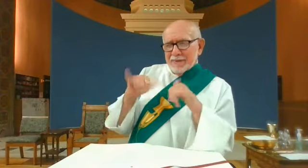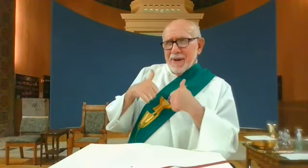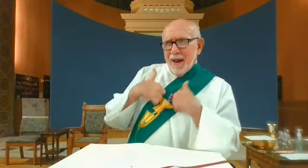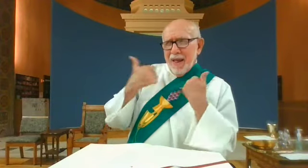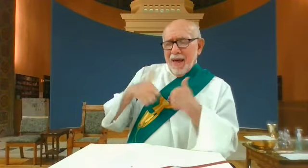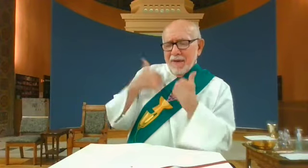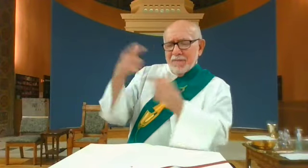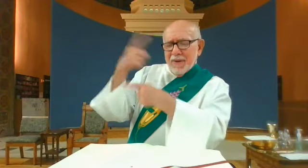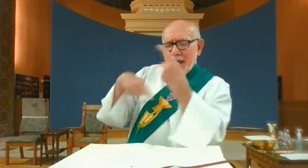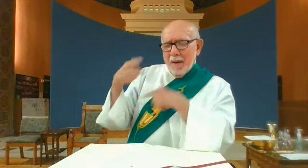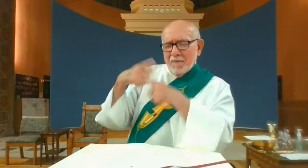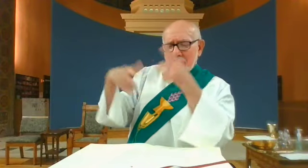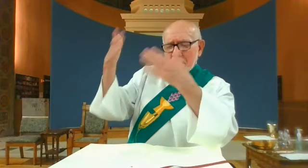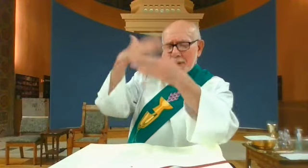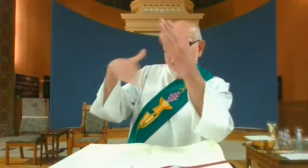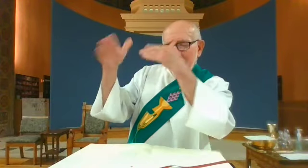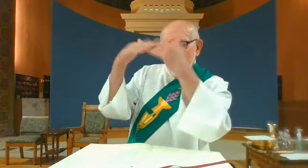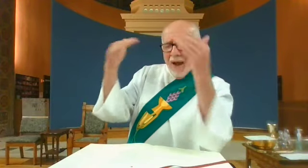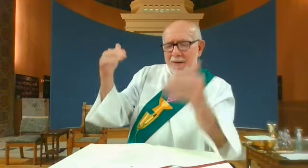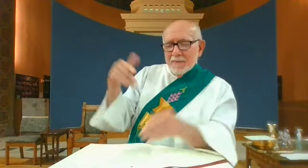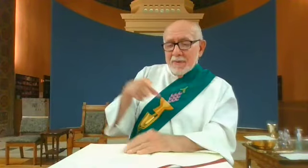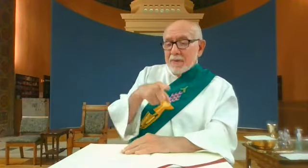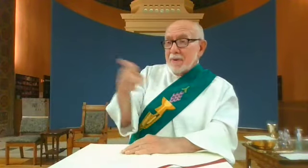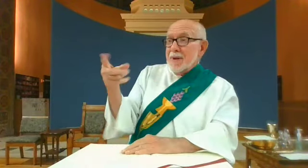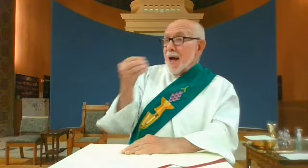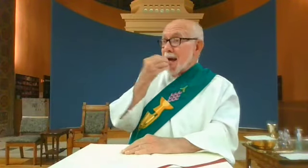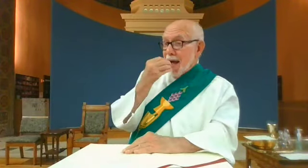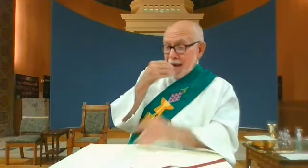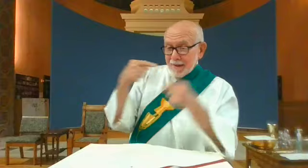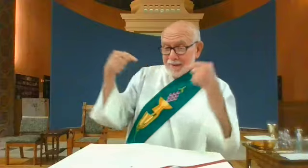I am the living bread that came down from heaven.